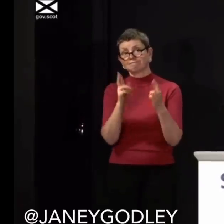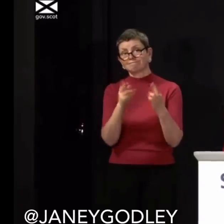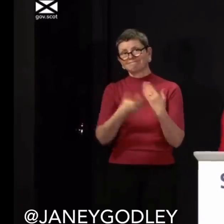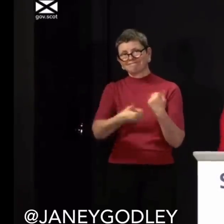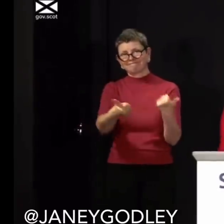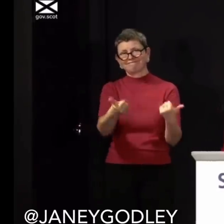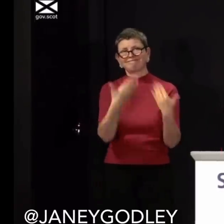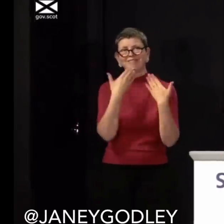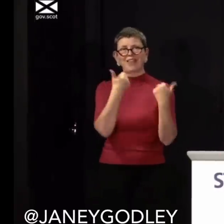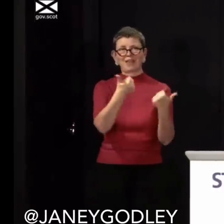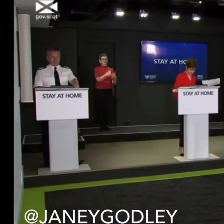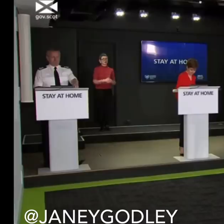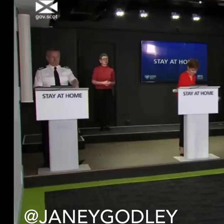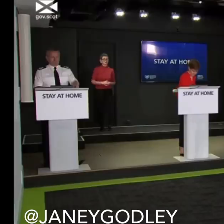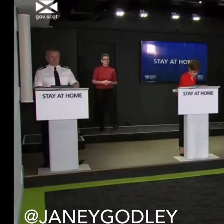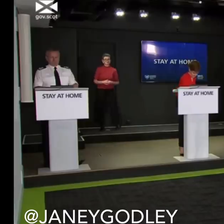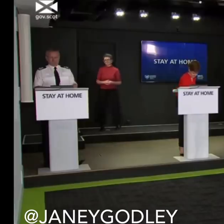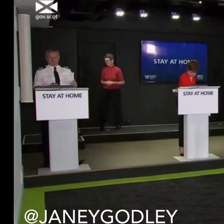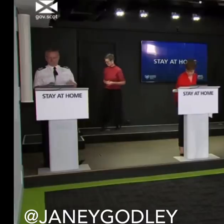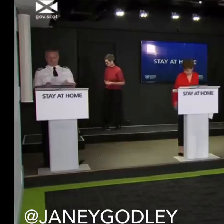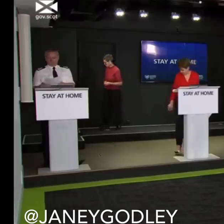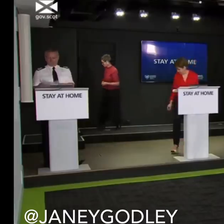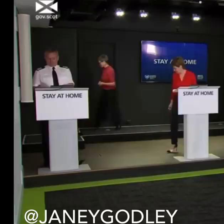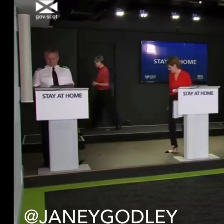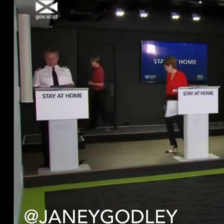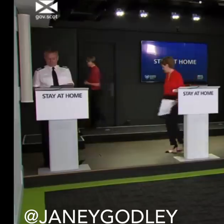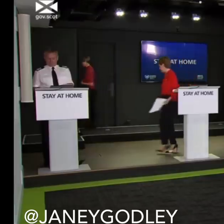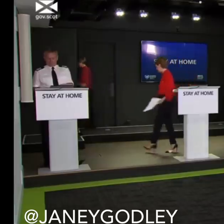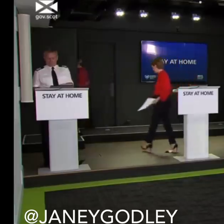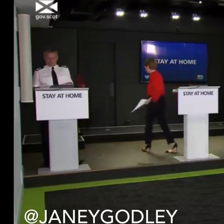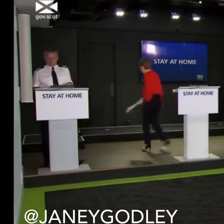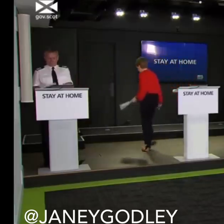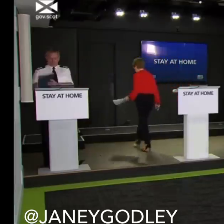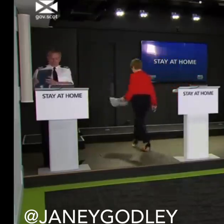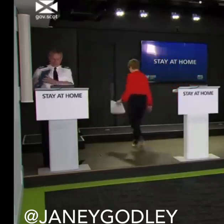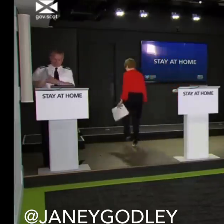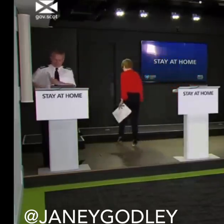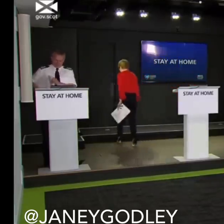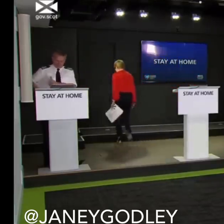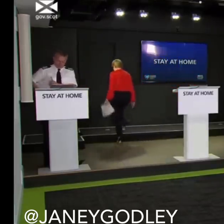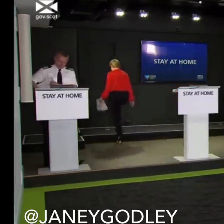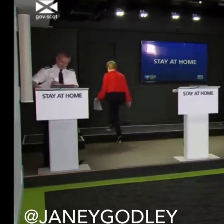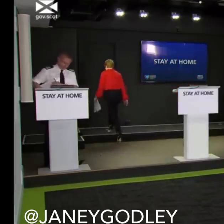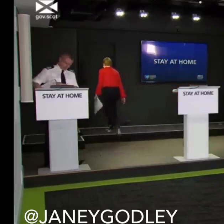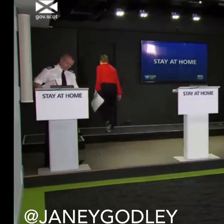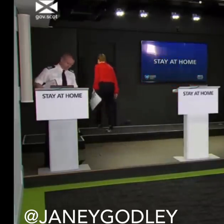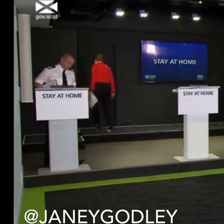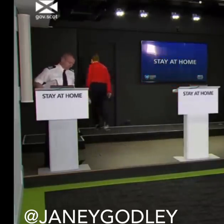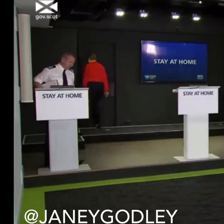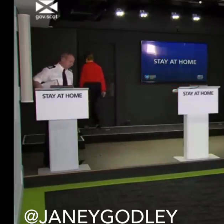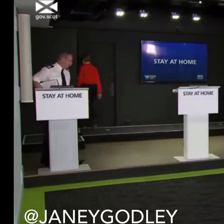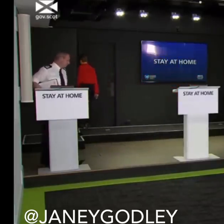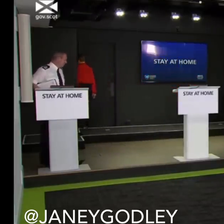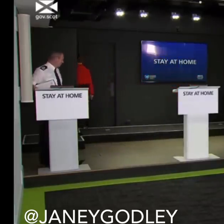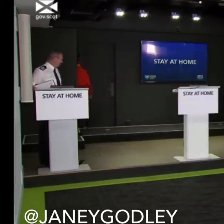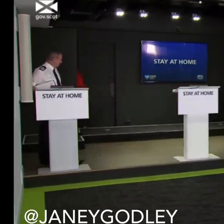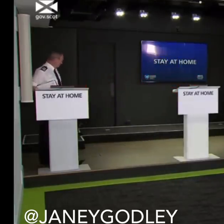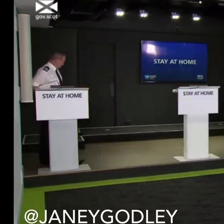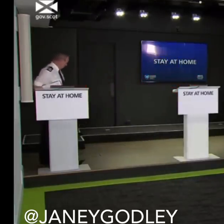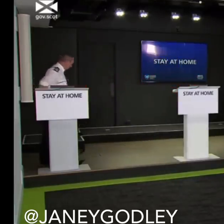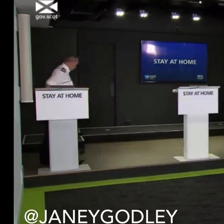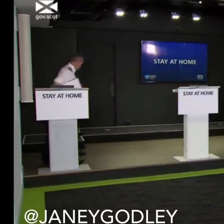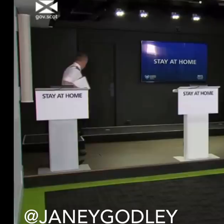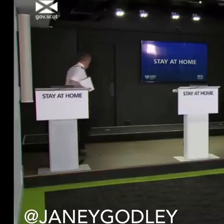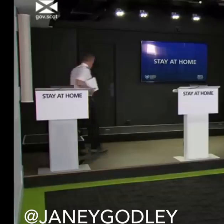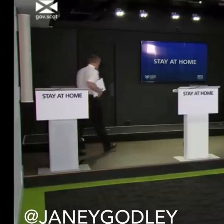We're all doing our best. See you on Monday. Right, I'm out of here. I cannae believe I see his rumpy pumping. These shoes are fucking nothing. Frank, get the